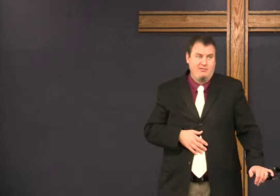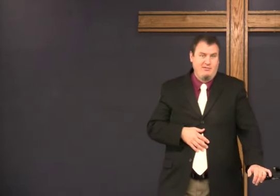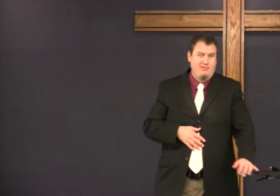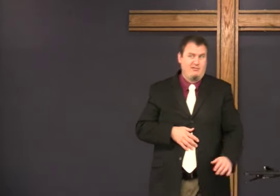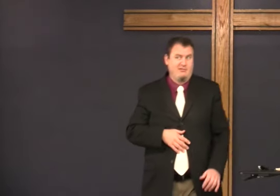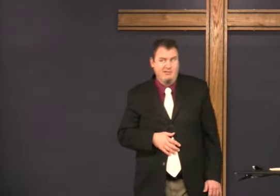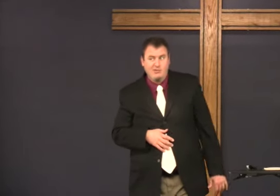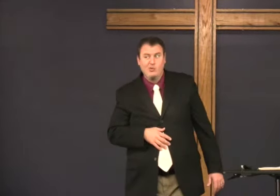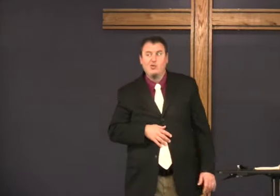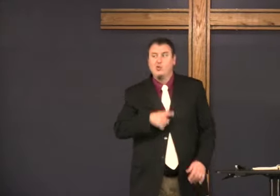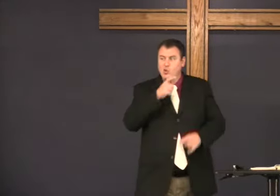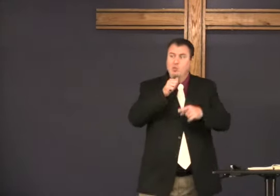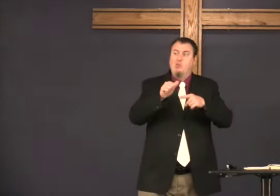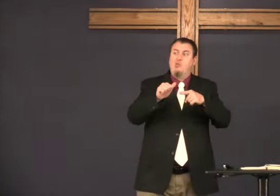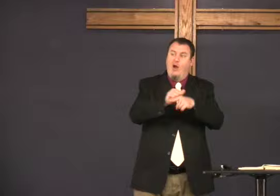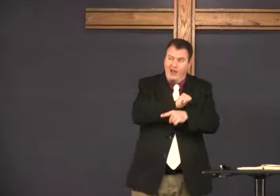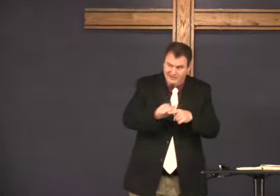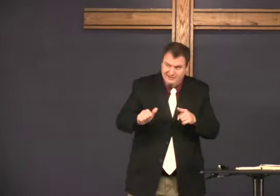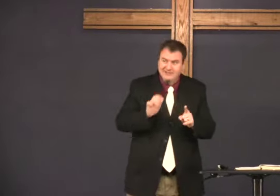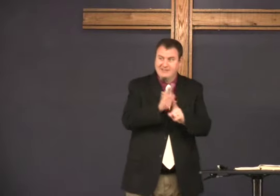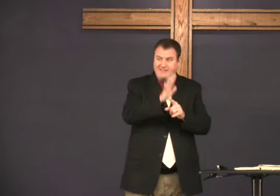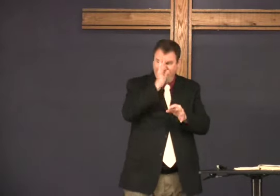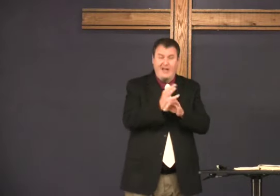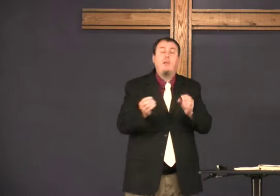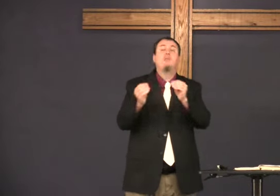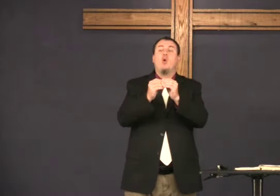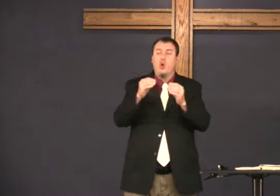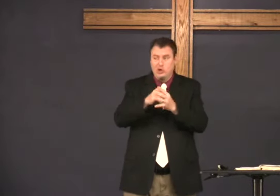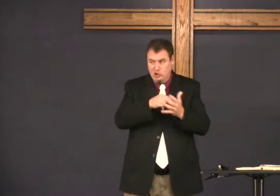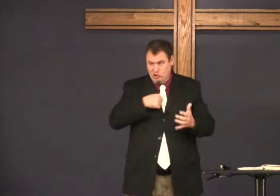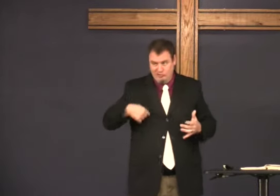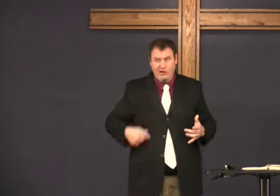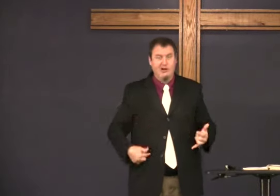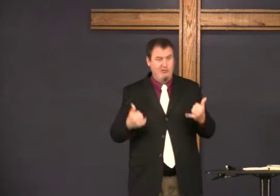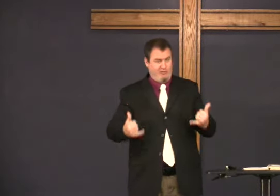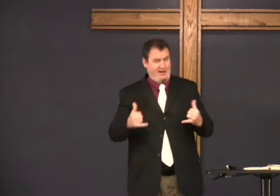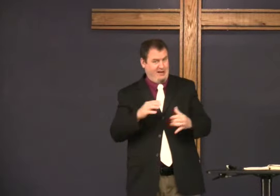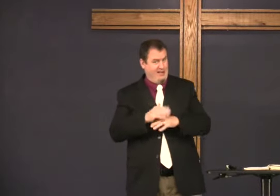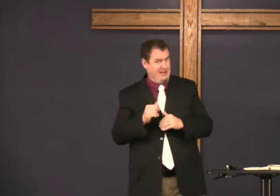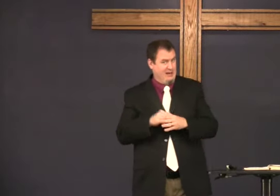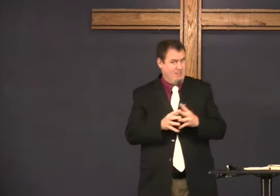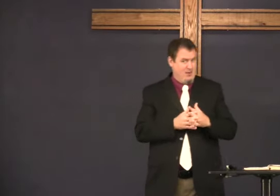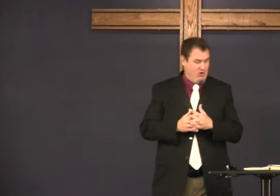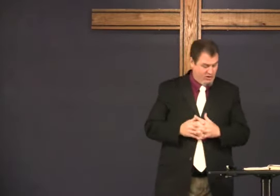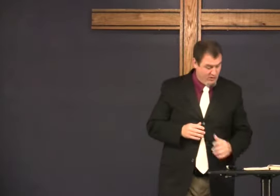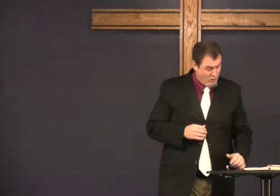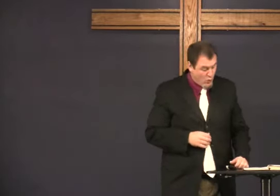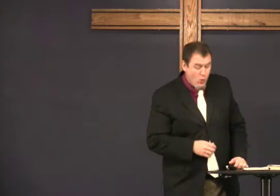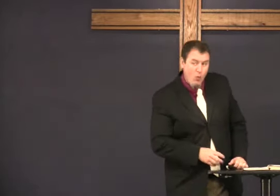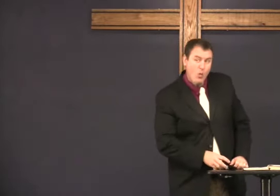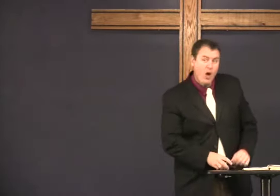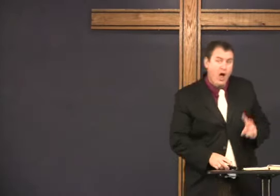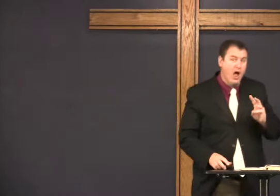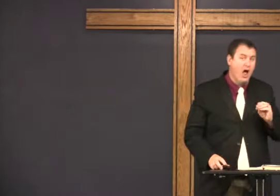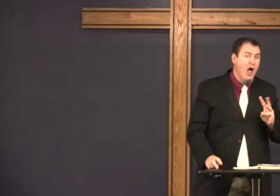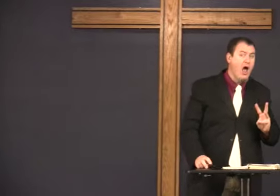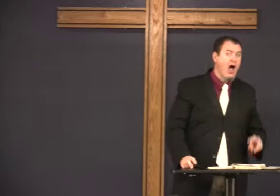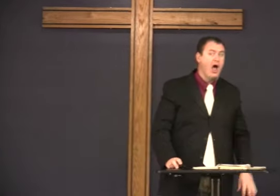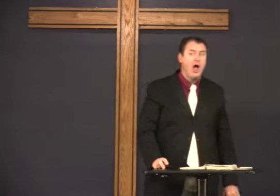Do you know there are more people in China who practice their